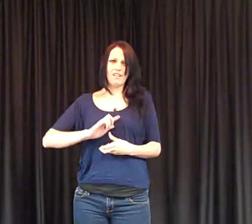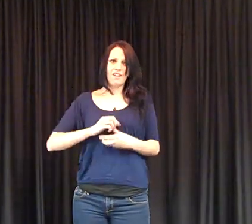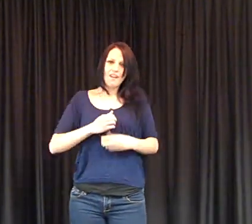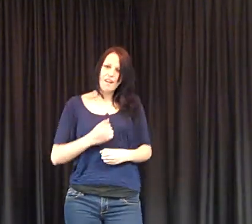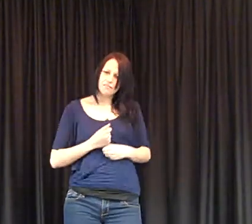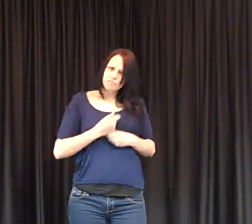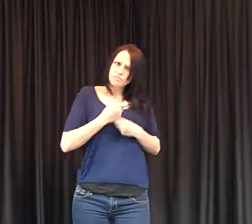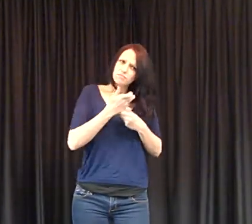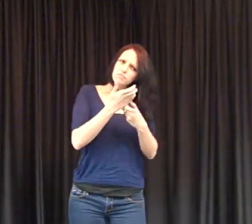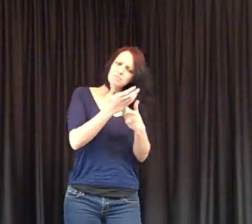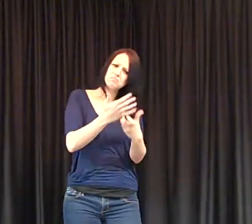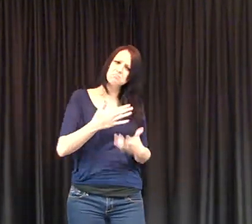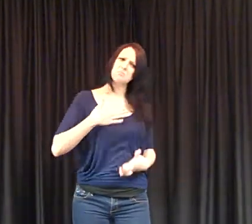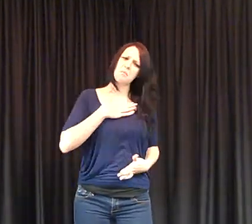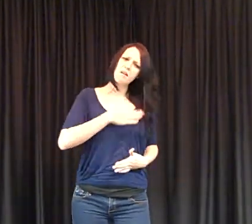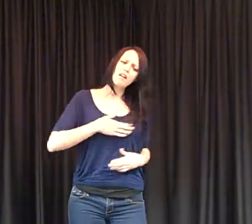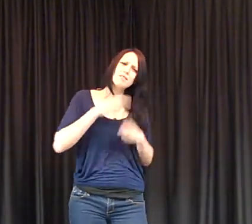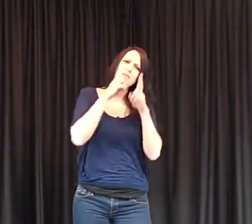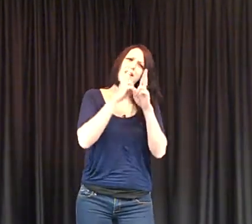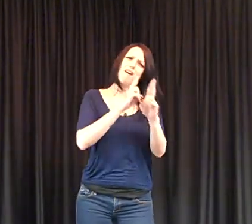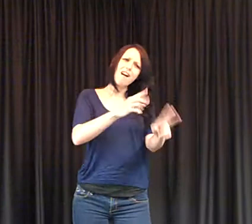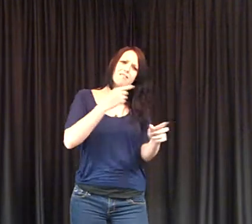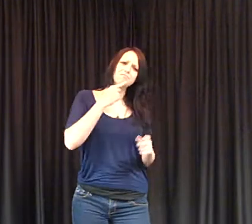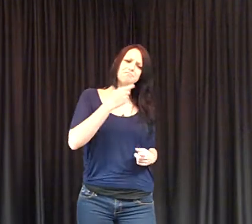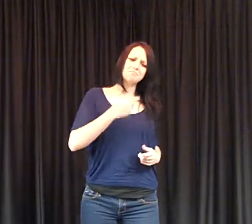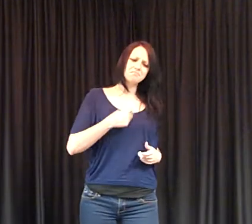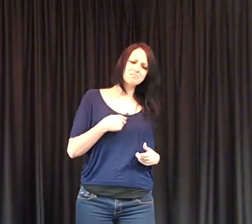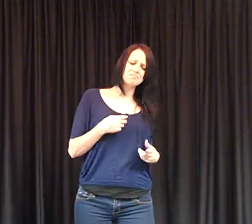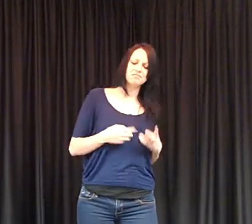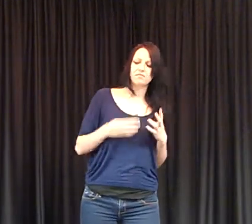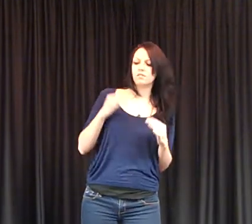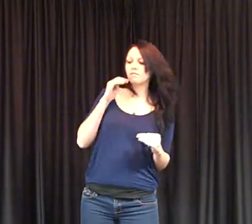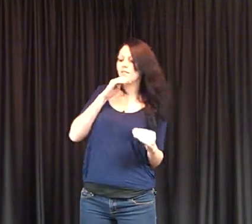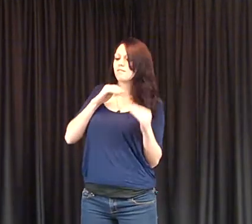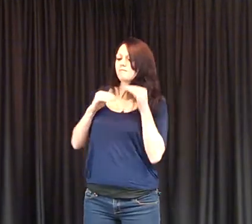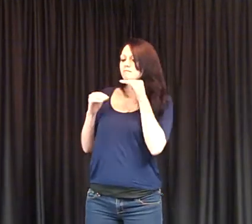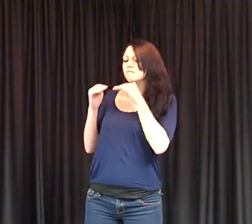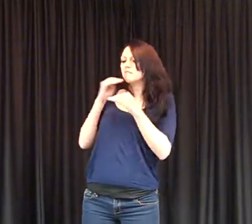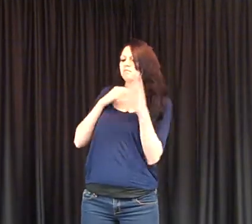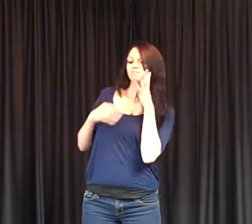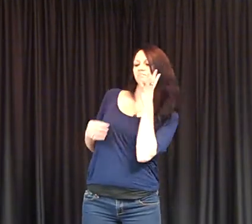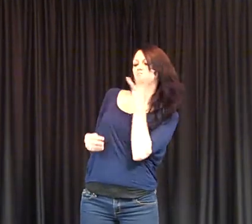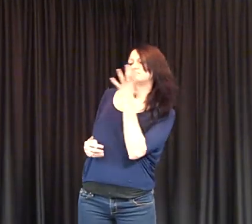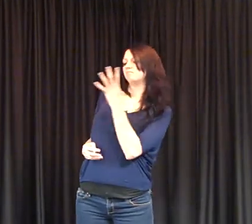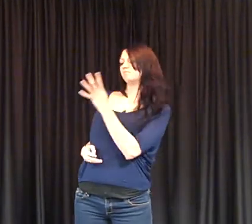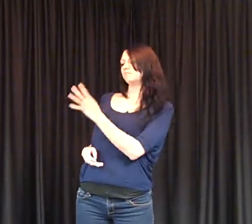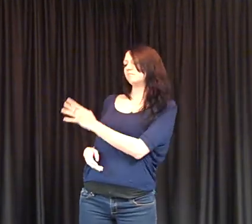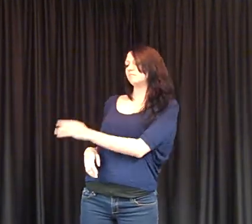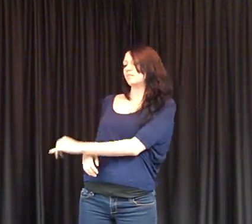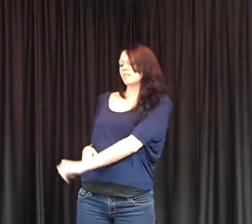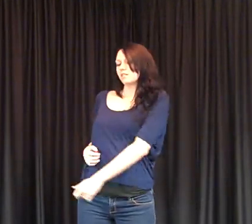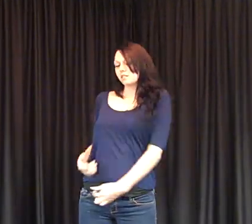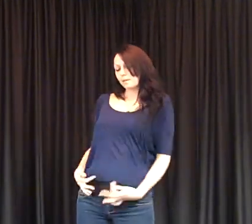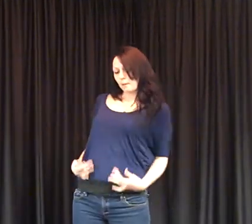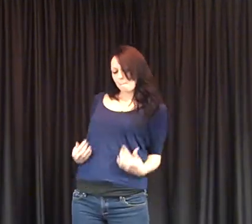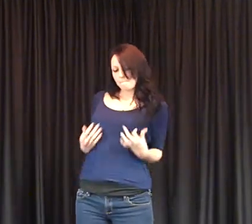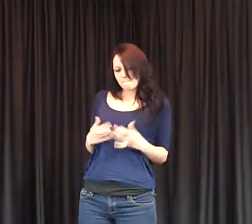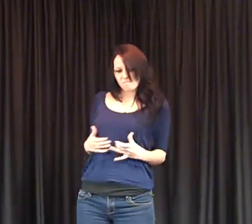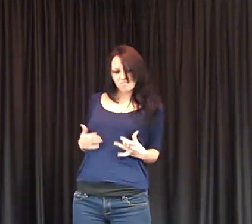I tell you how I feel, but you don't care. I say tell you the truth, but you don't dare. You say love